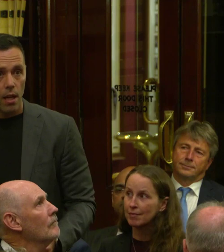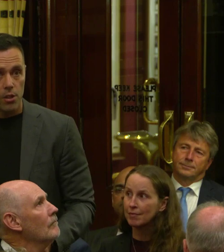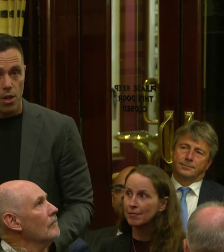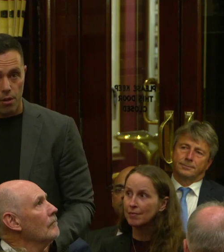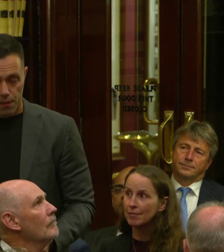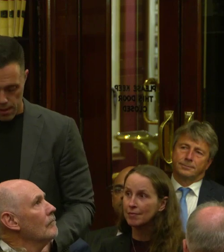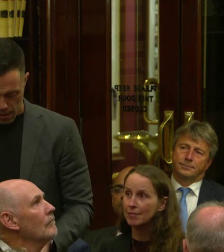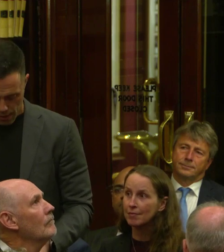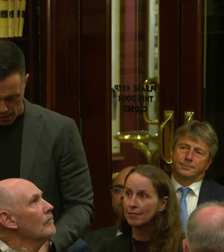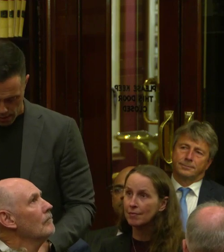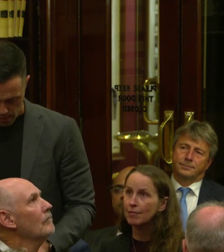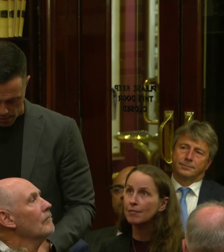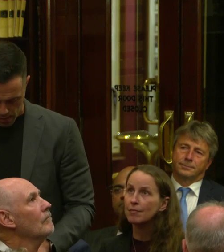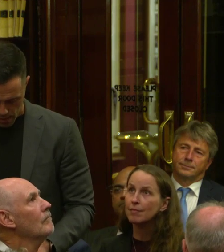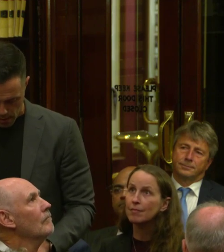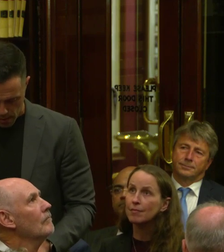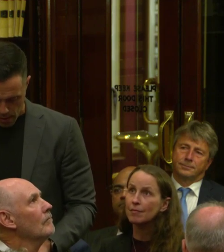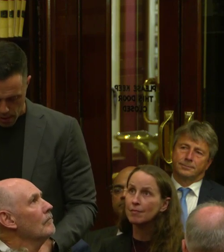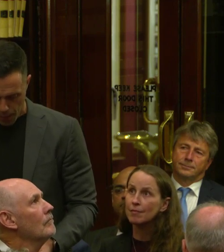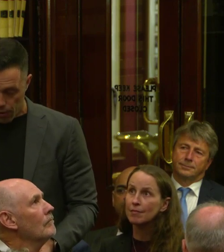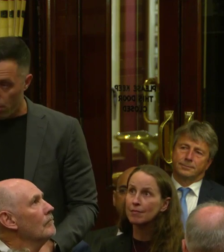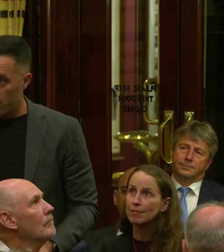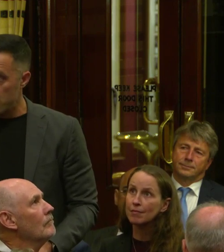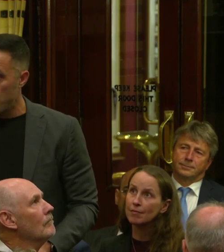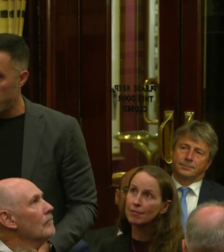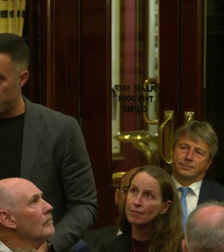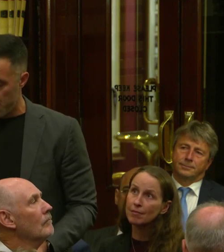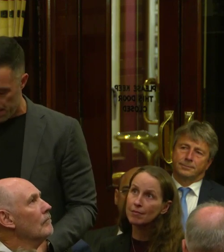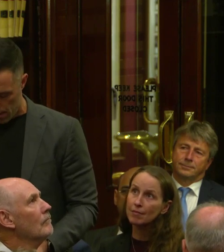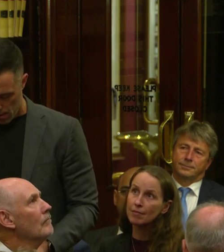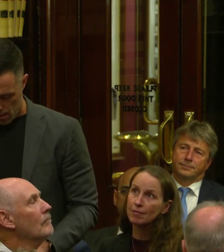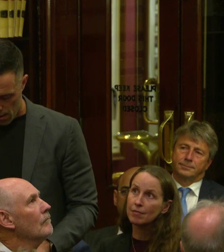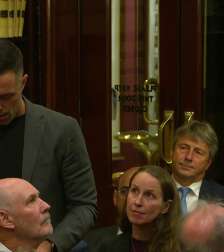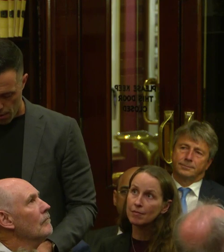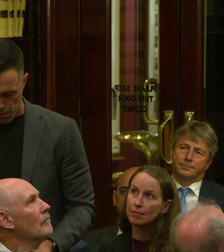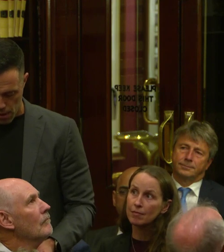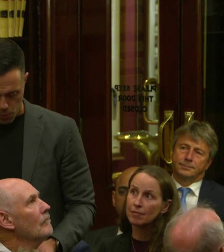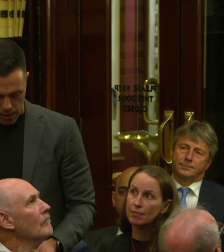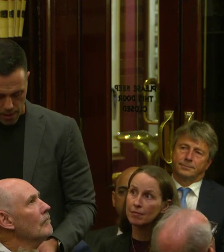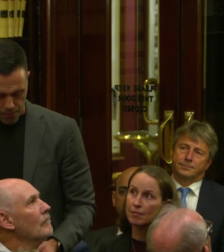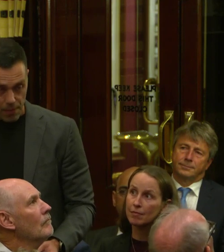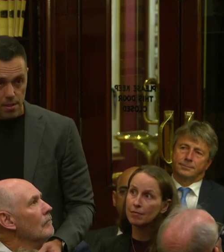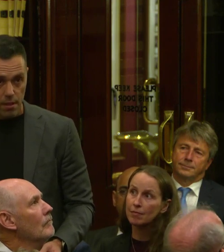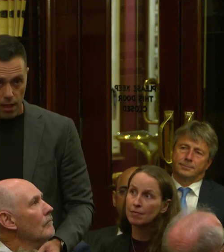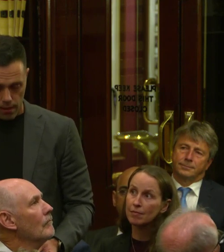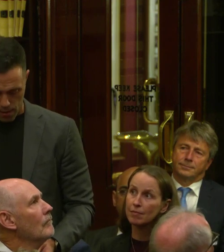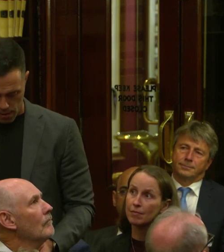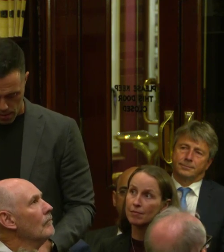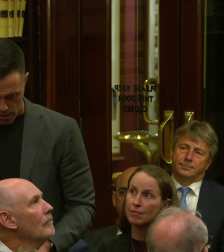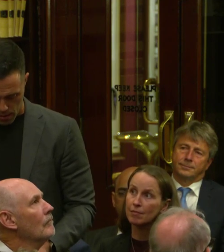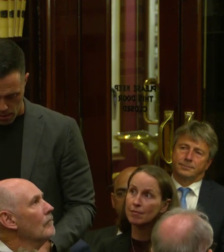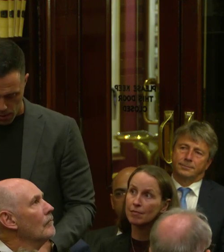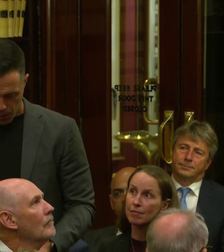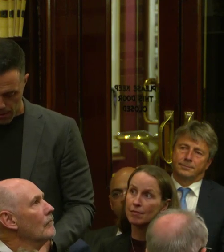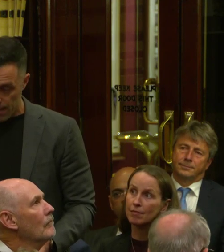here, a child of the Stingray. Our ontology or our dreaming tells us we come from the Stingray.